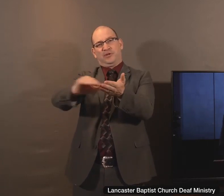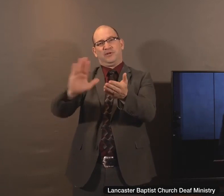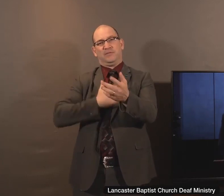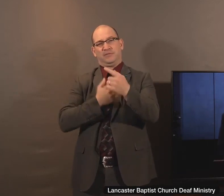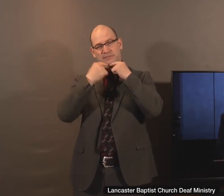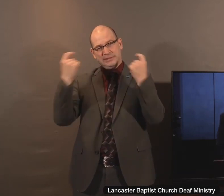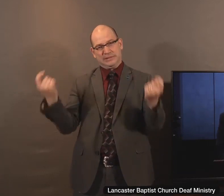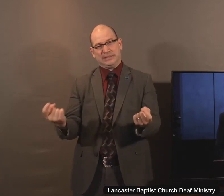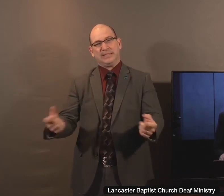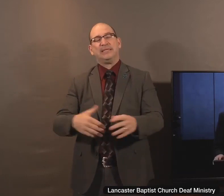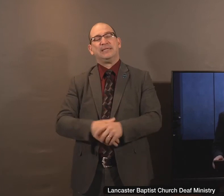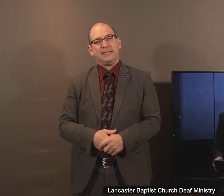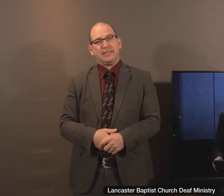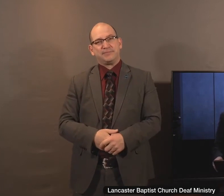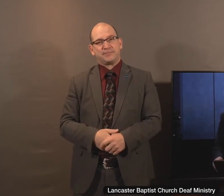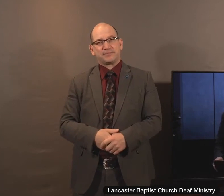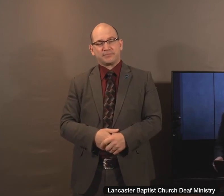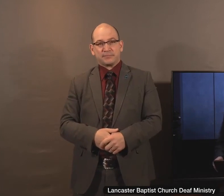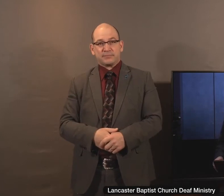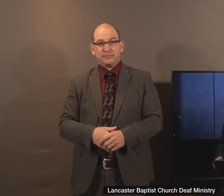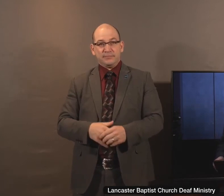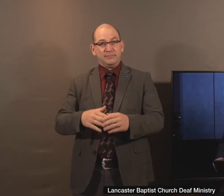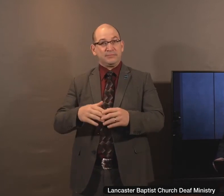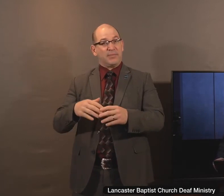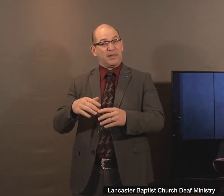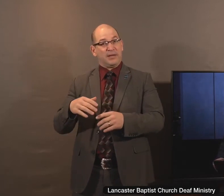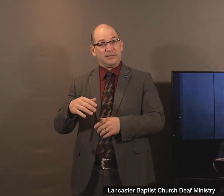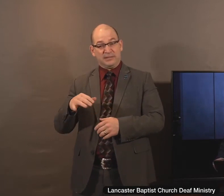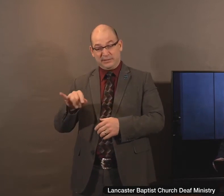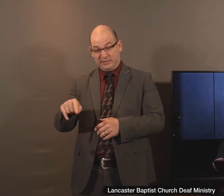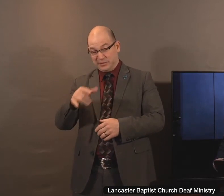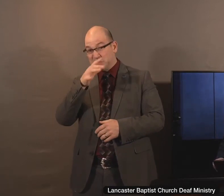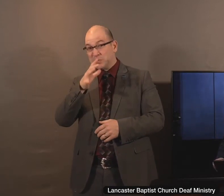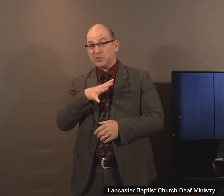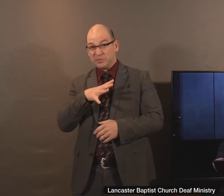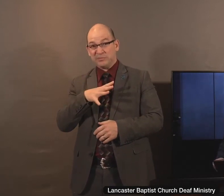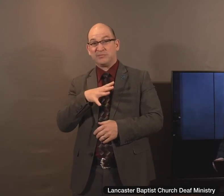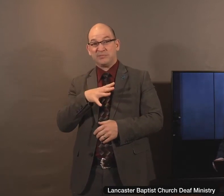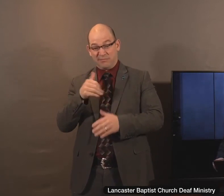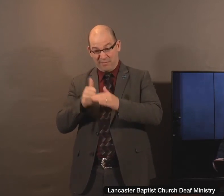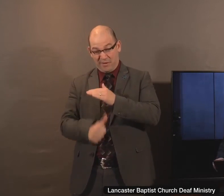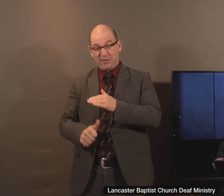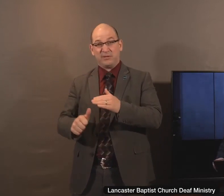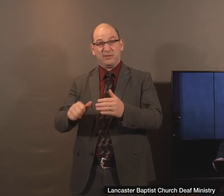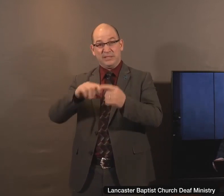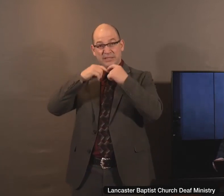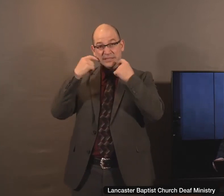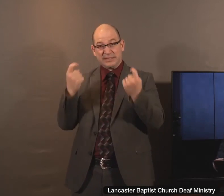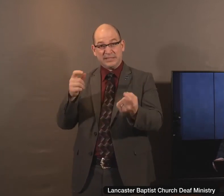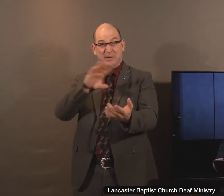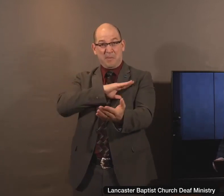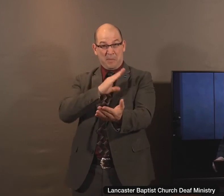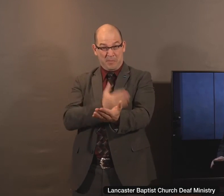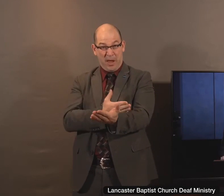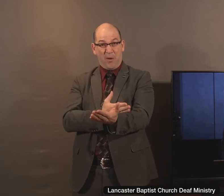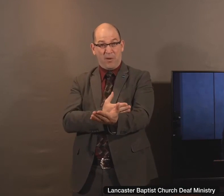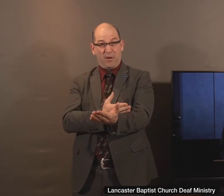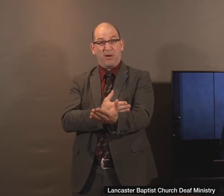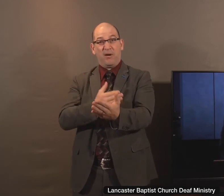sin. The power of sin was upon this woman. It's upon every person. And yet, this day, she came to know the one